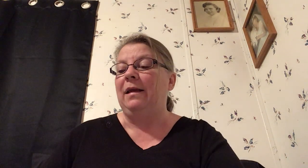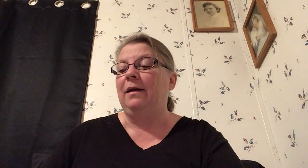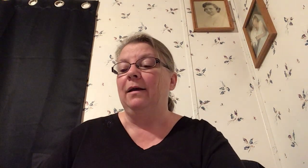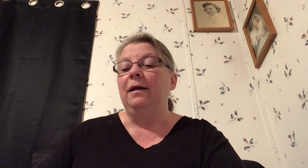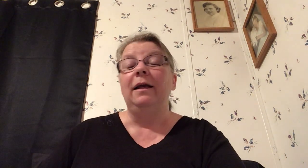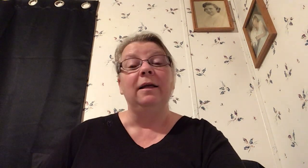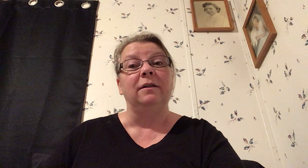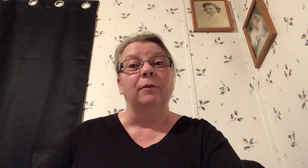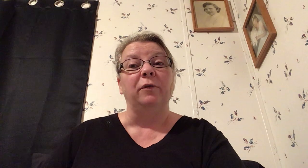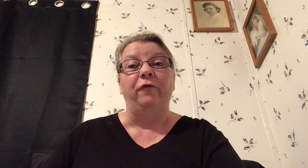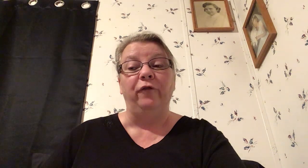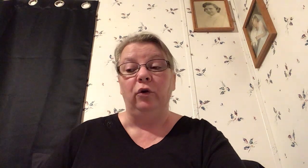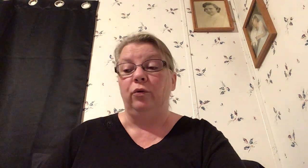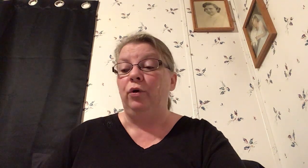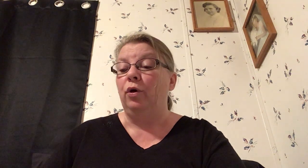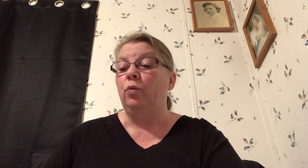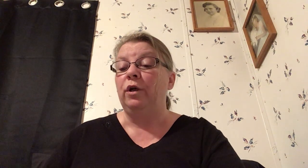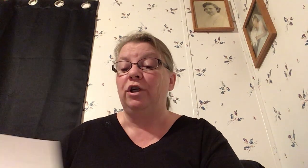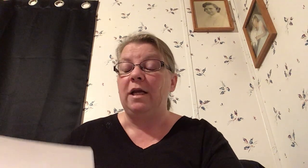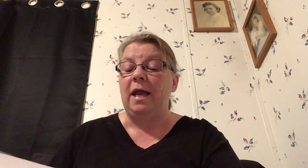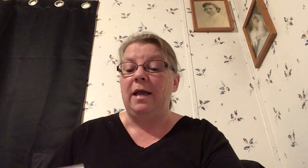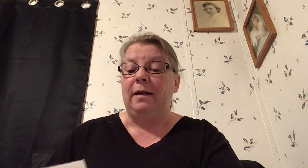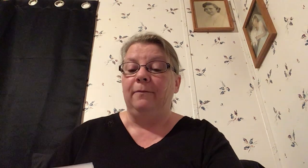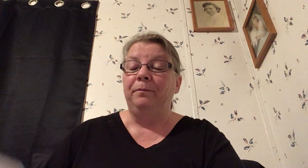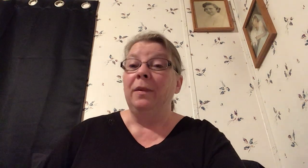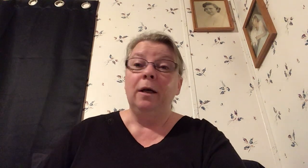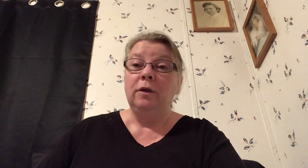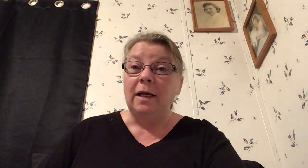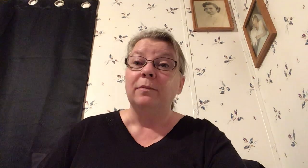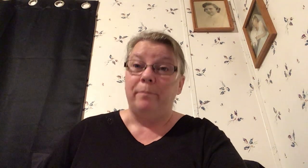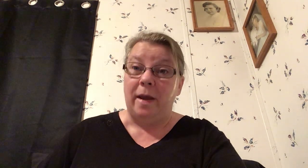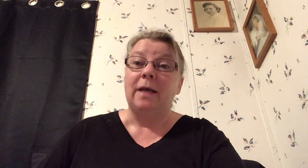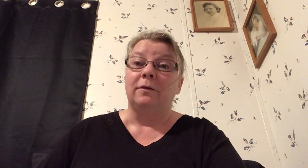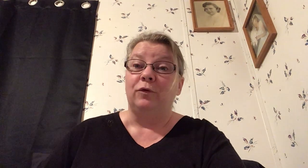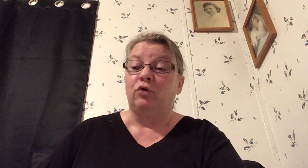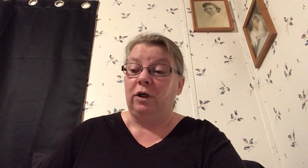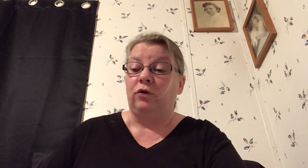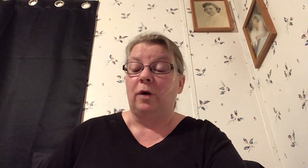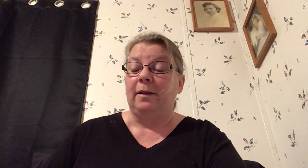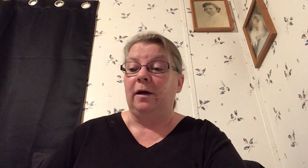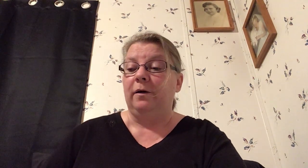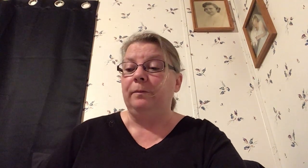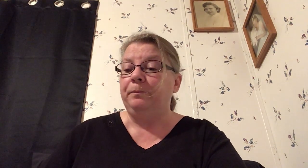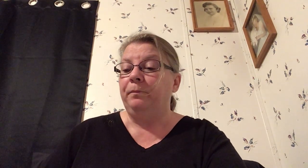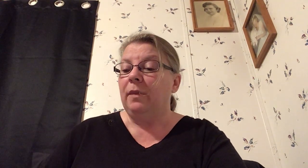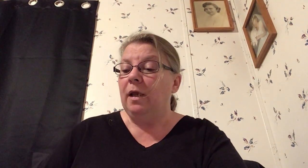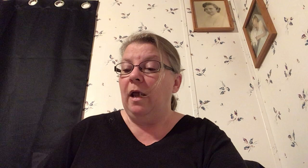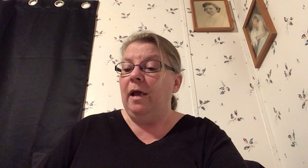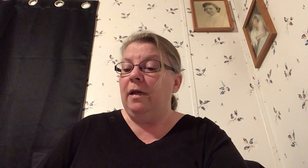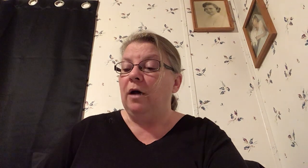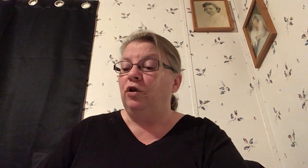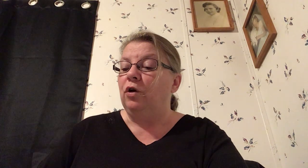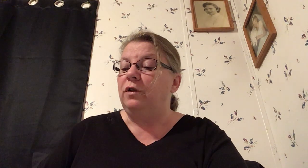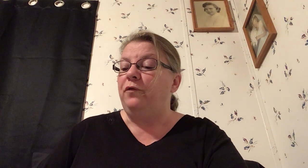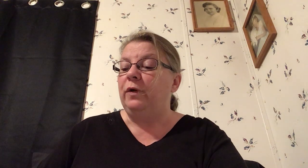except the food which he ate that's massive trust right there now joseph was